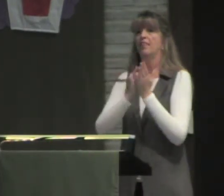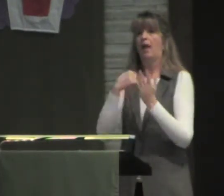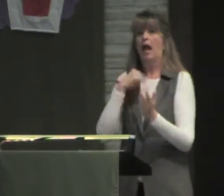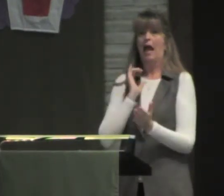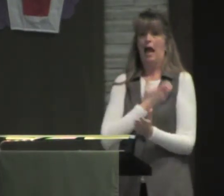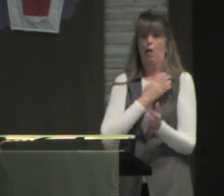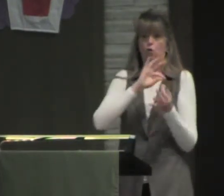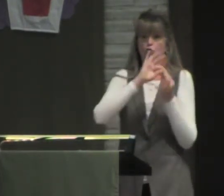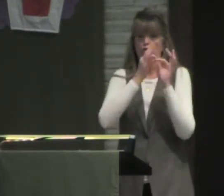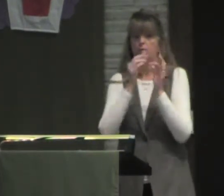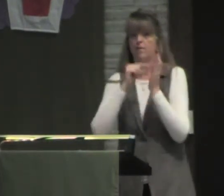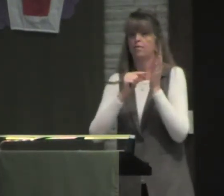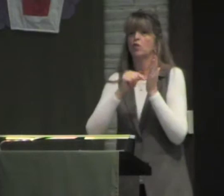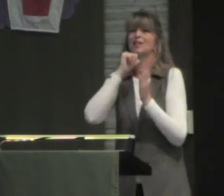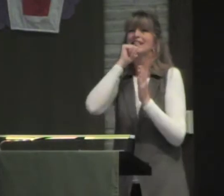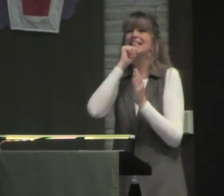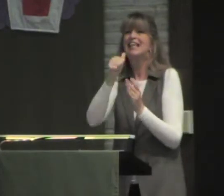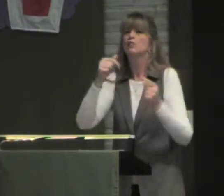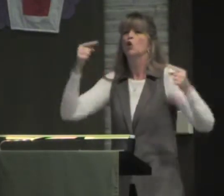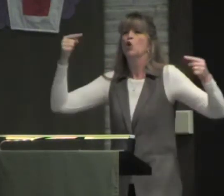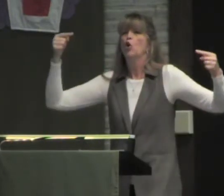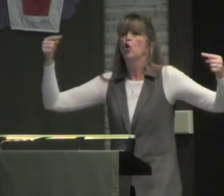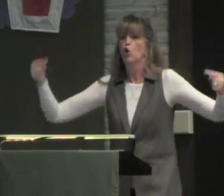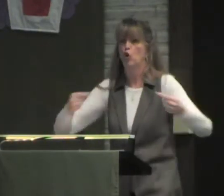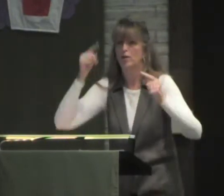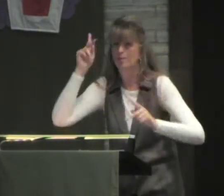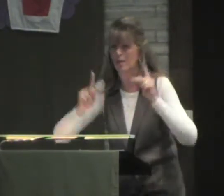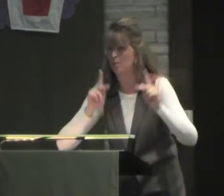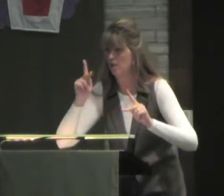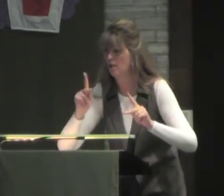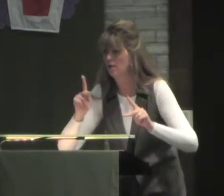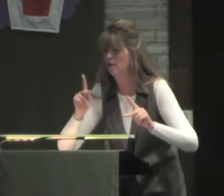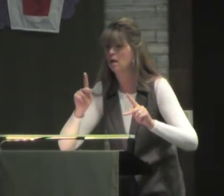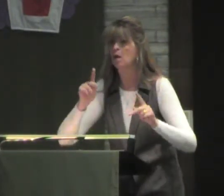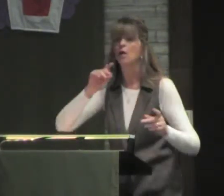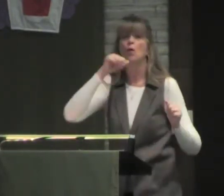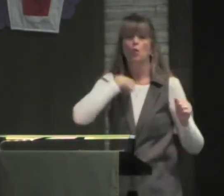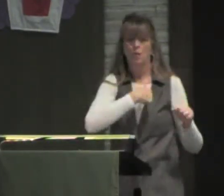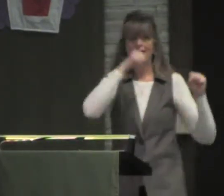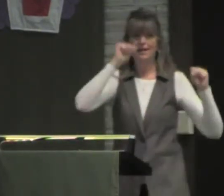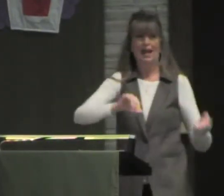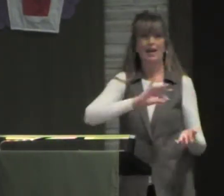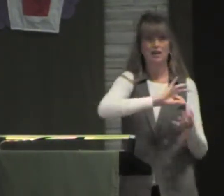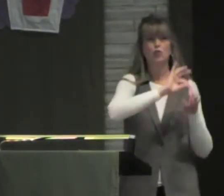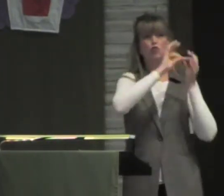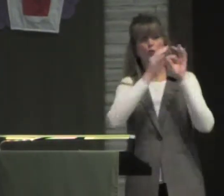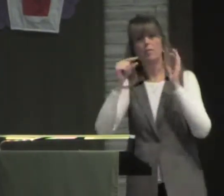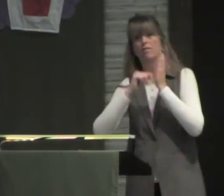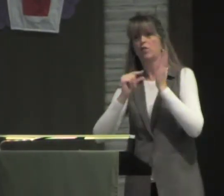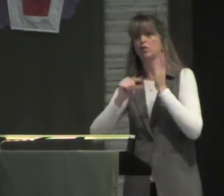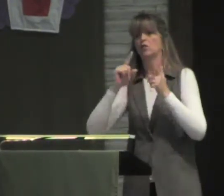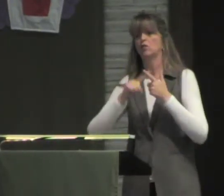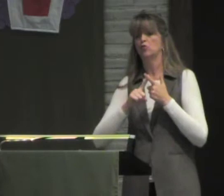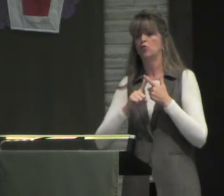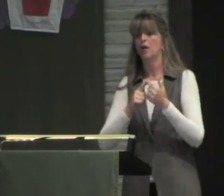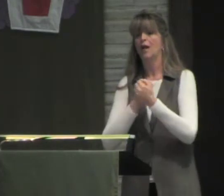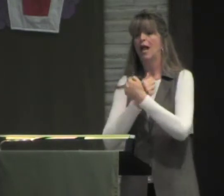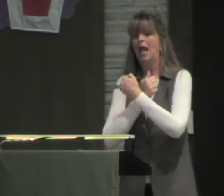why we must be so careful about how we interpret Scripture. Because Scripture is never intended to hurt